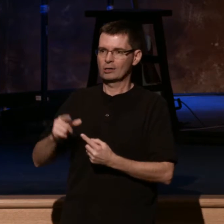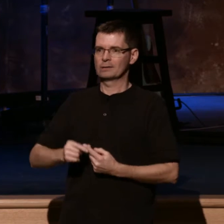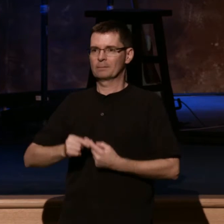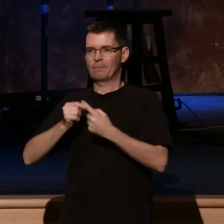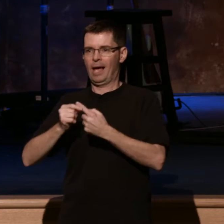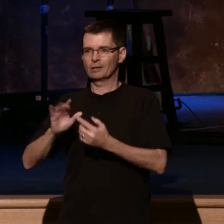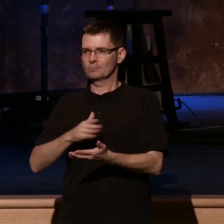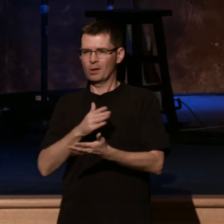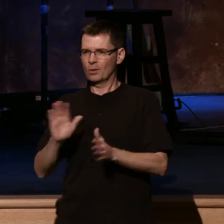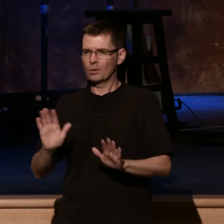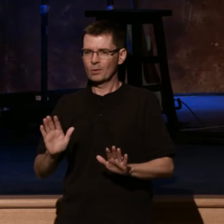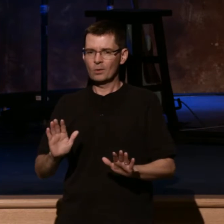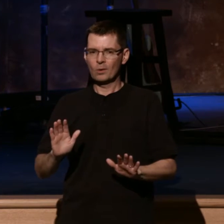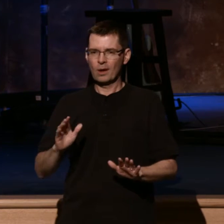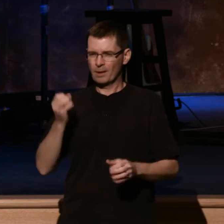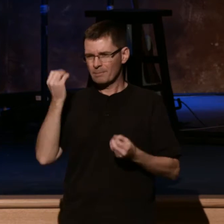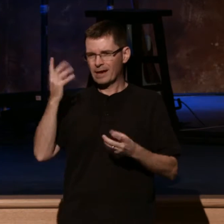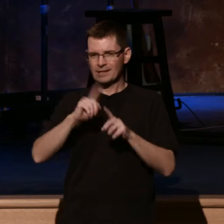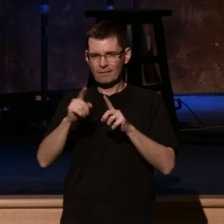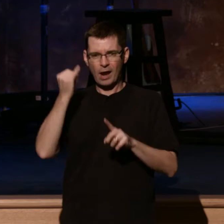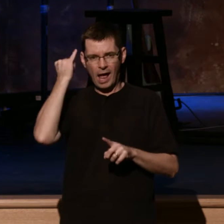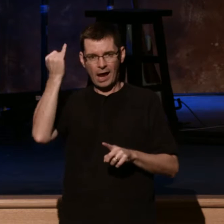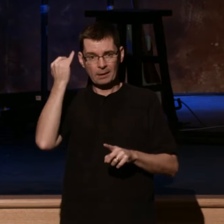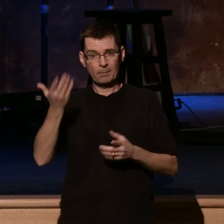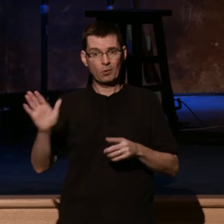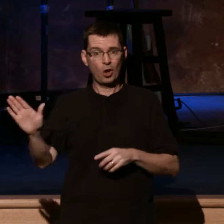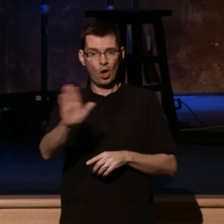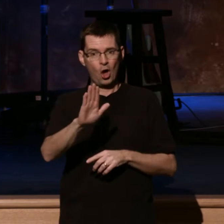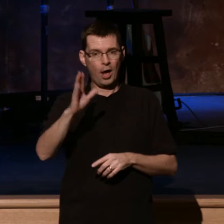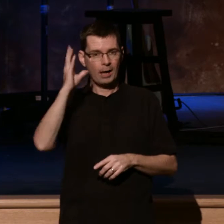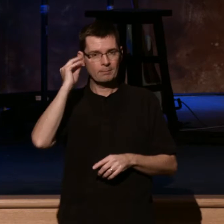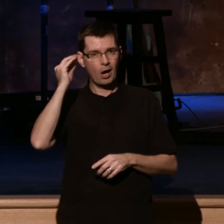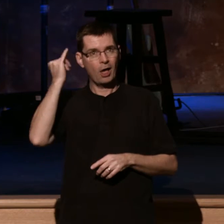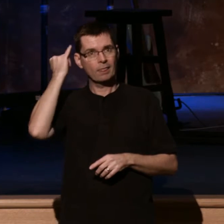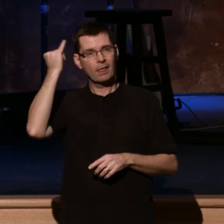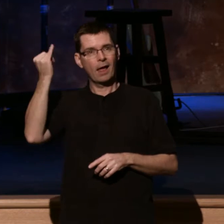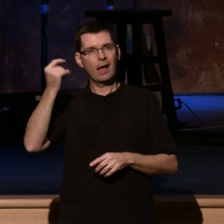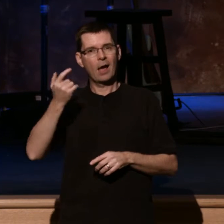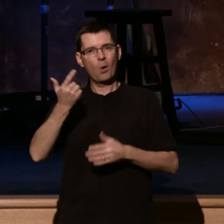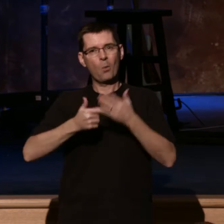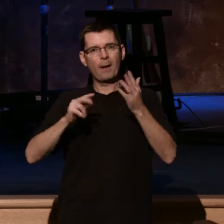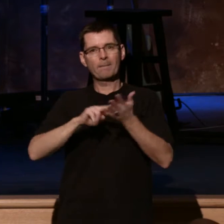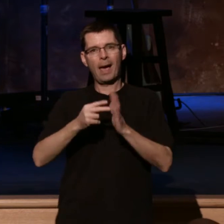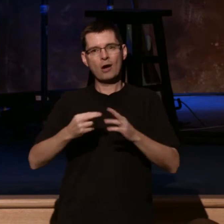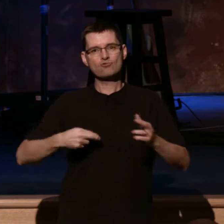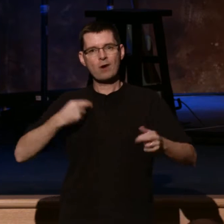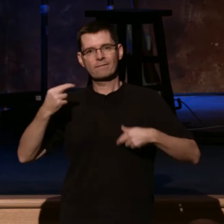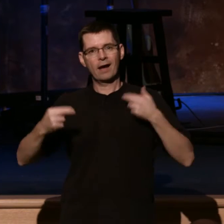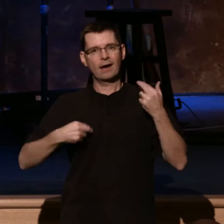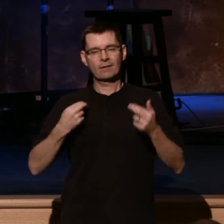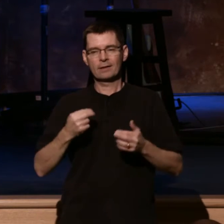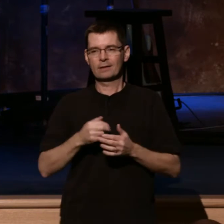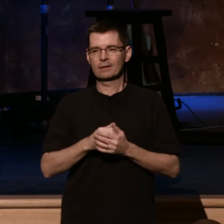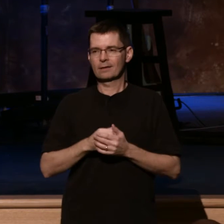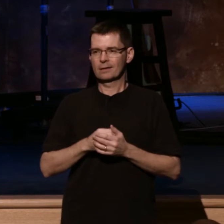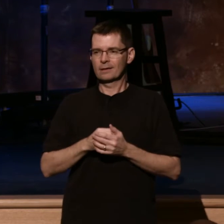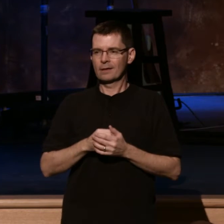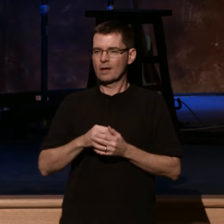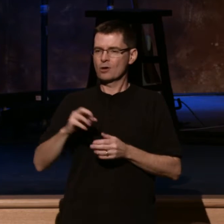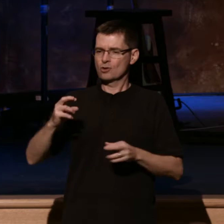We have all kinds of ideas. Everyone has a revival movement. And if you have to call it a movement, it probably isn't, right? And so revival, I